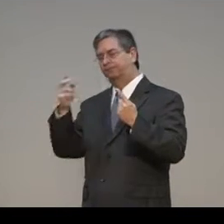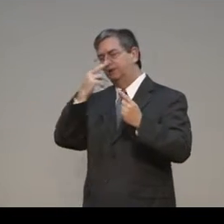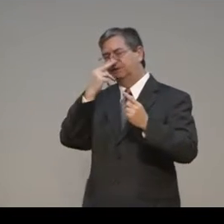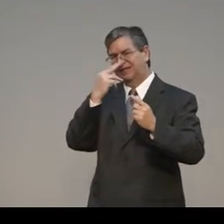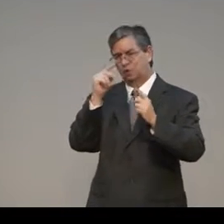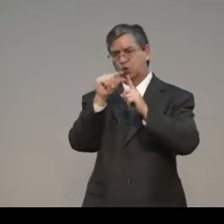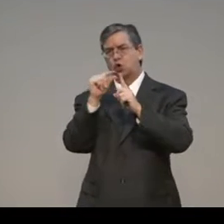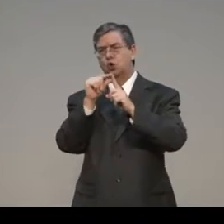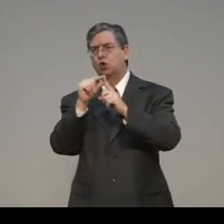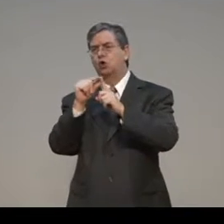Do you see it?